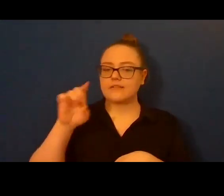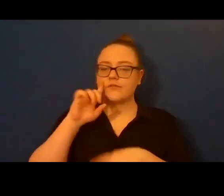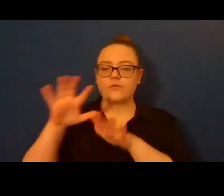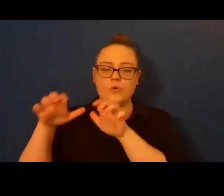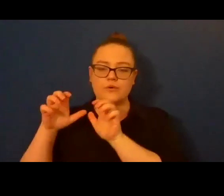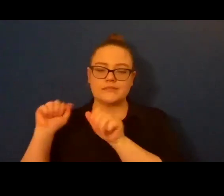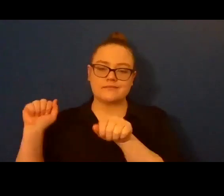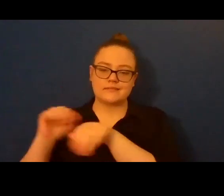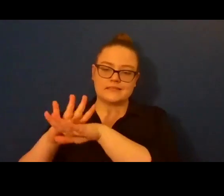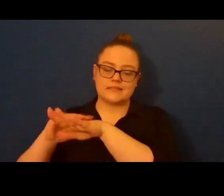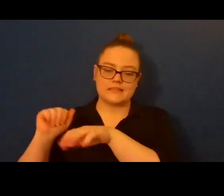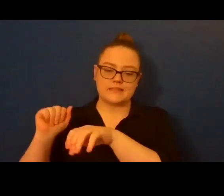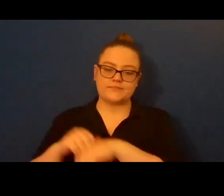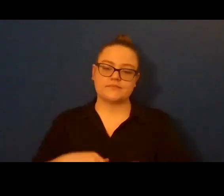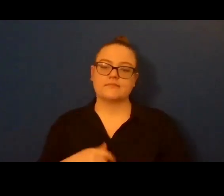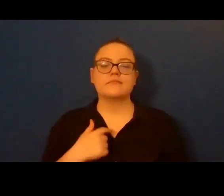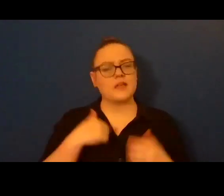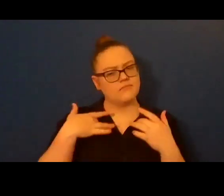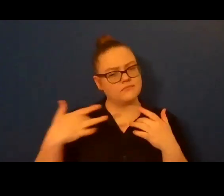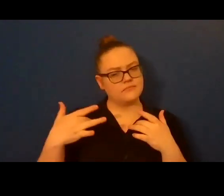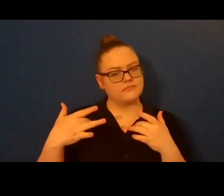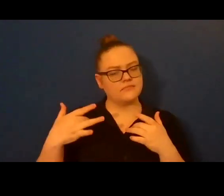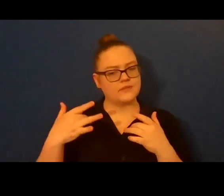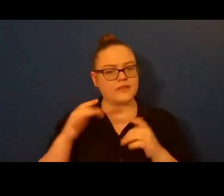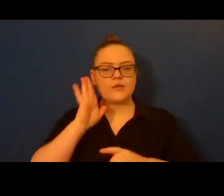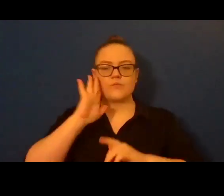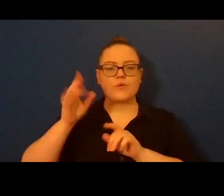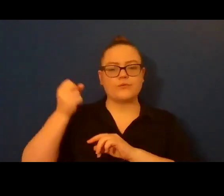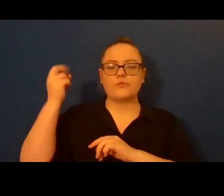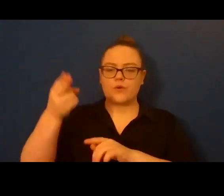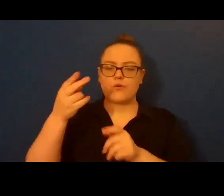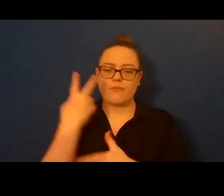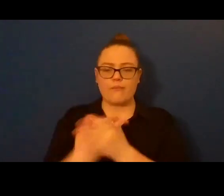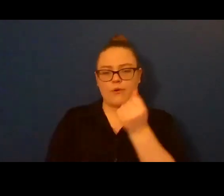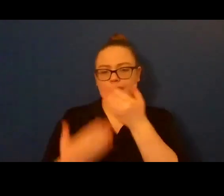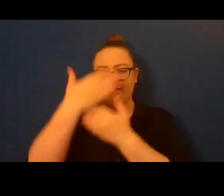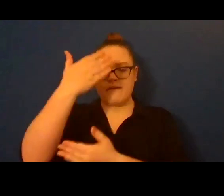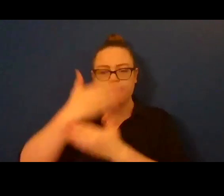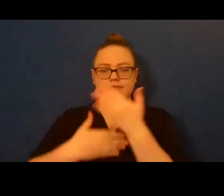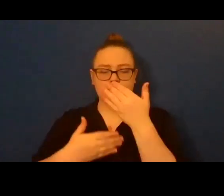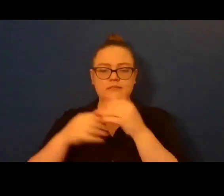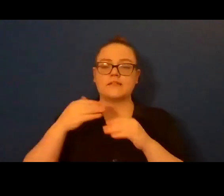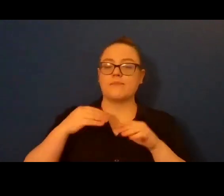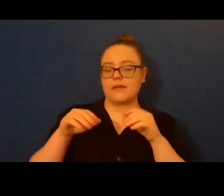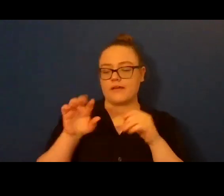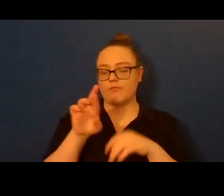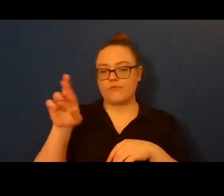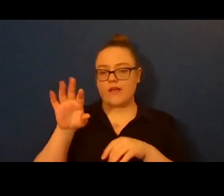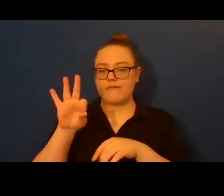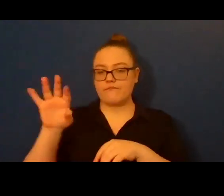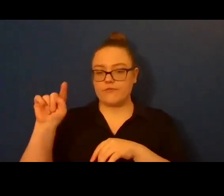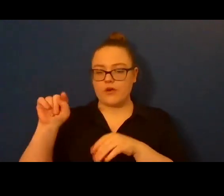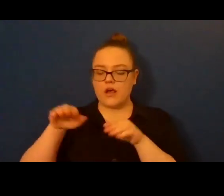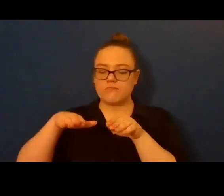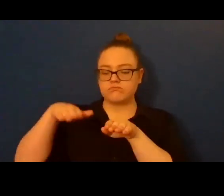throw two-handed, fists stacked at the base of the axe handle. My right foot is at the line, my left just behind,